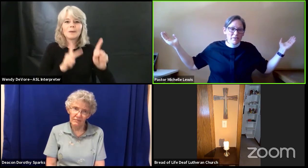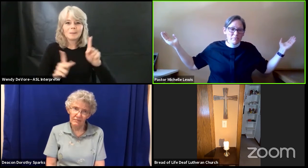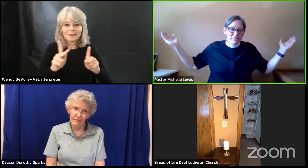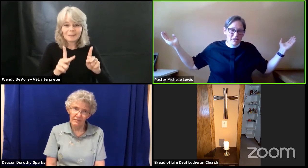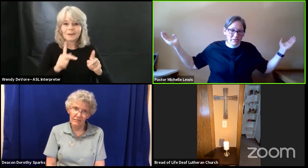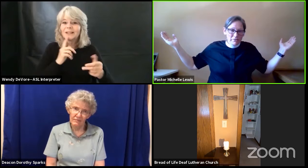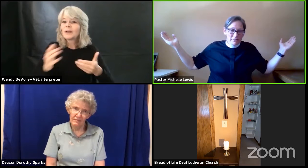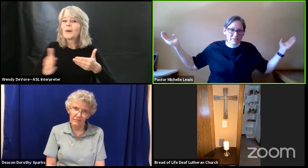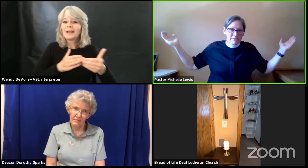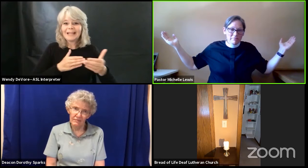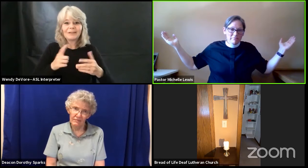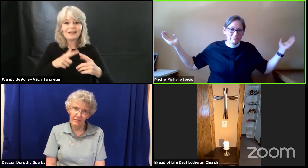themselves